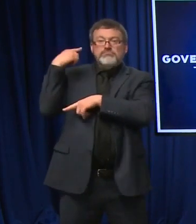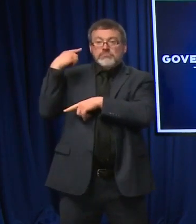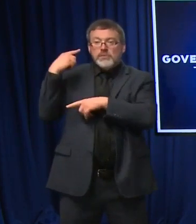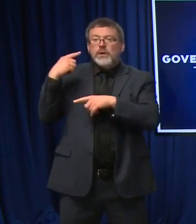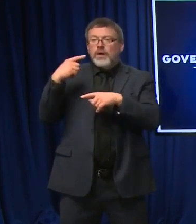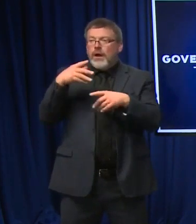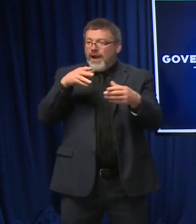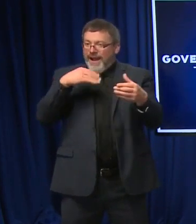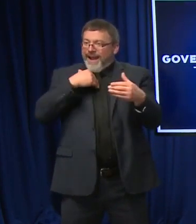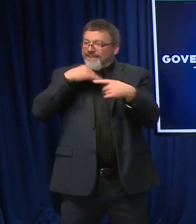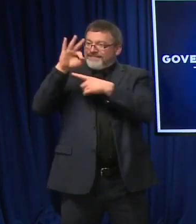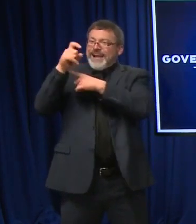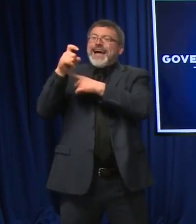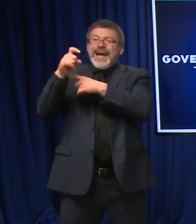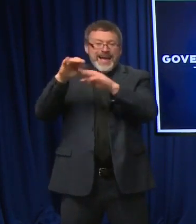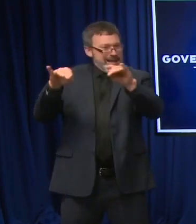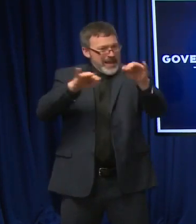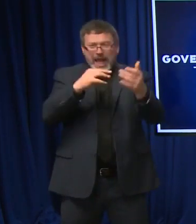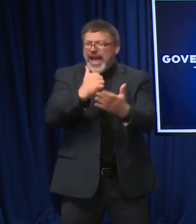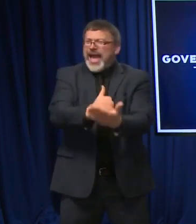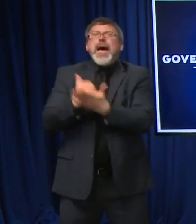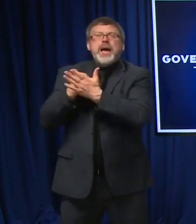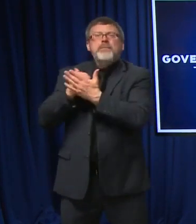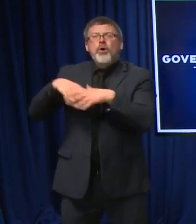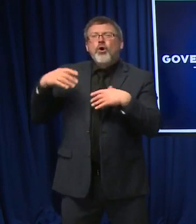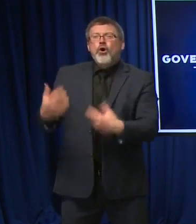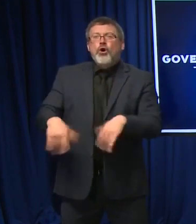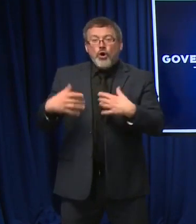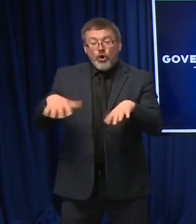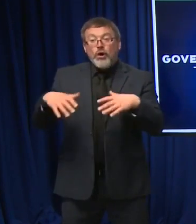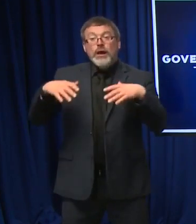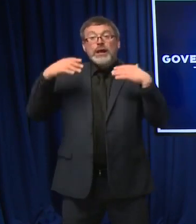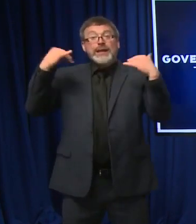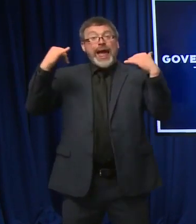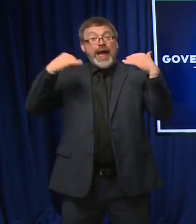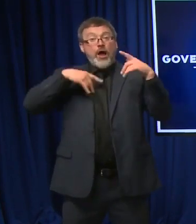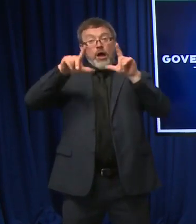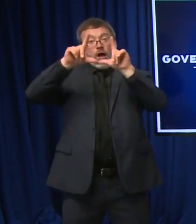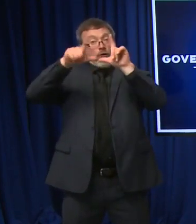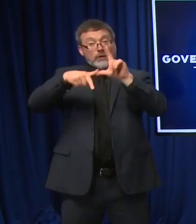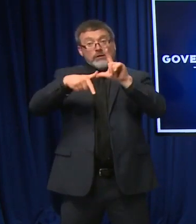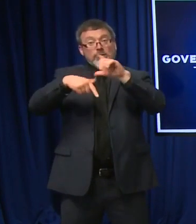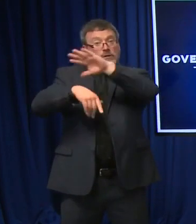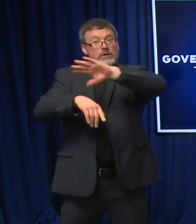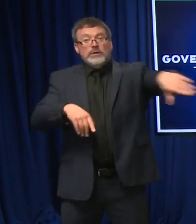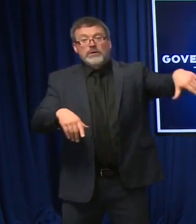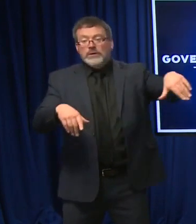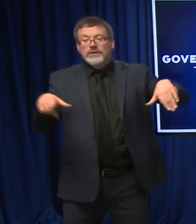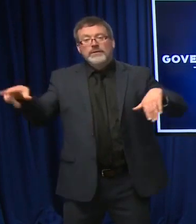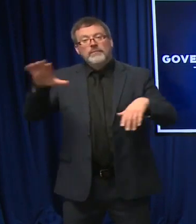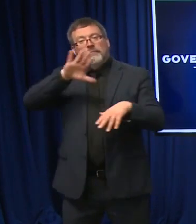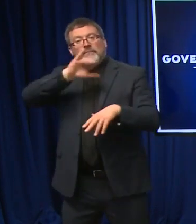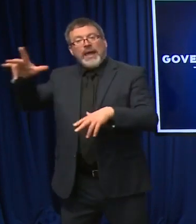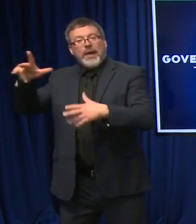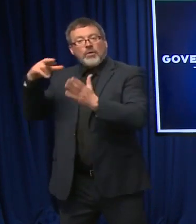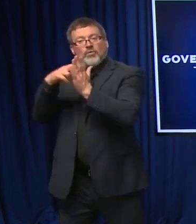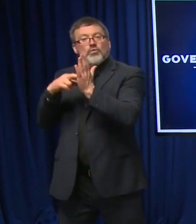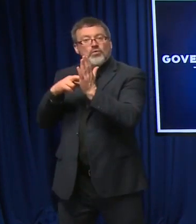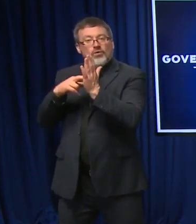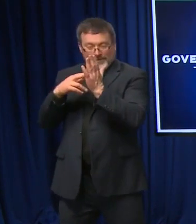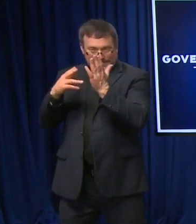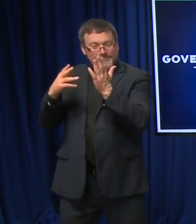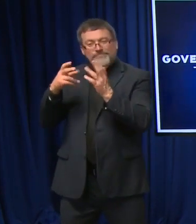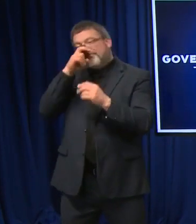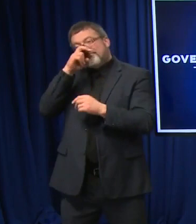the legislature did a very good job keeping certain pieces of that in place. Part of my executive order today is hopefully